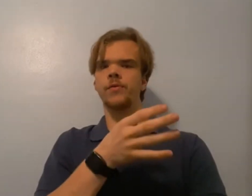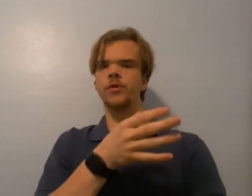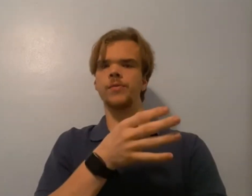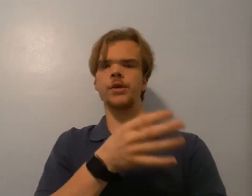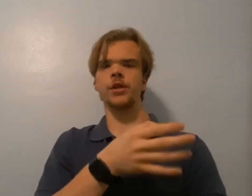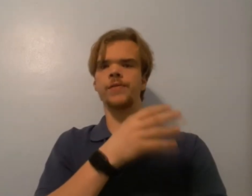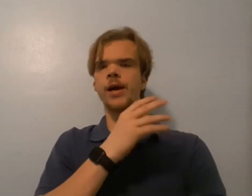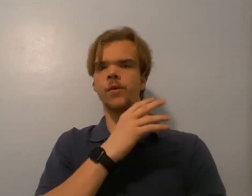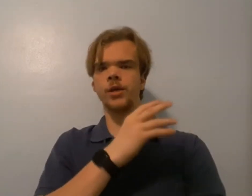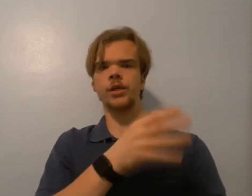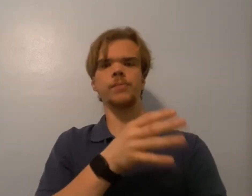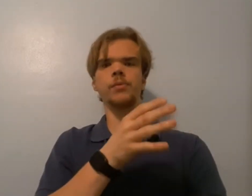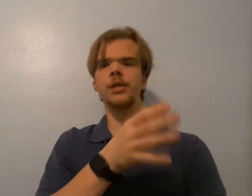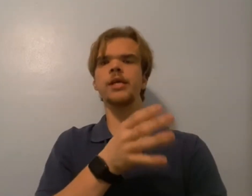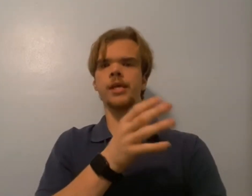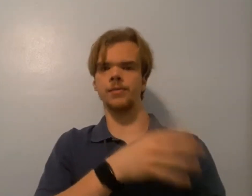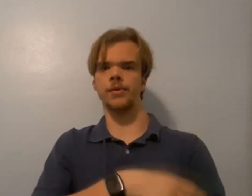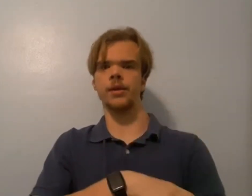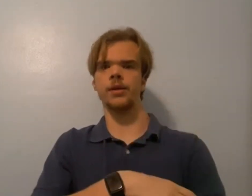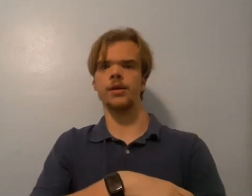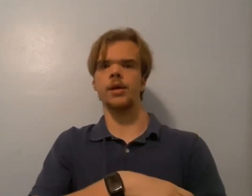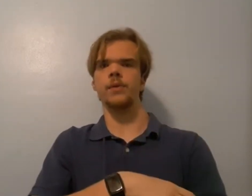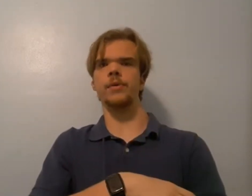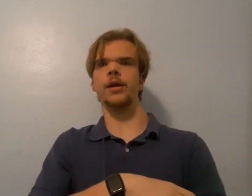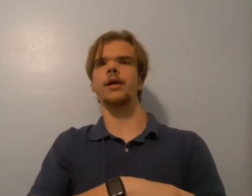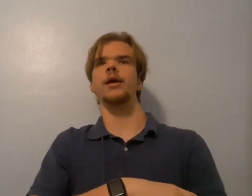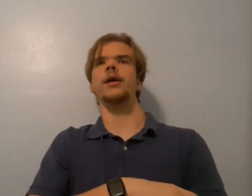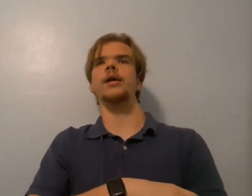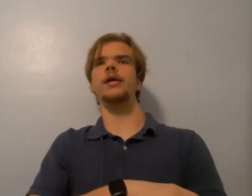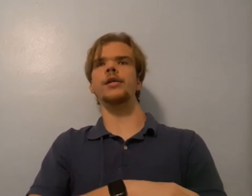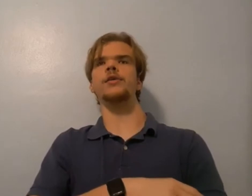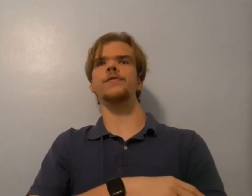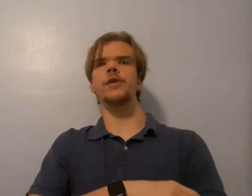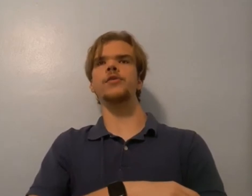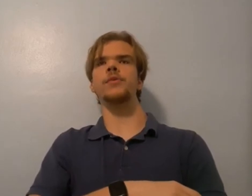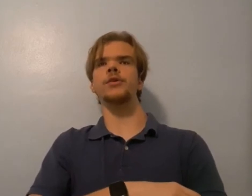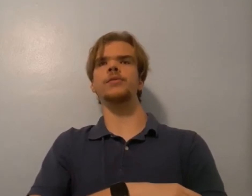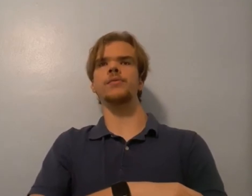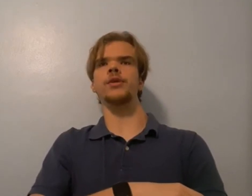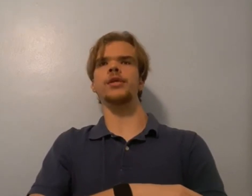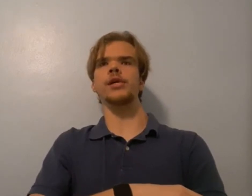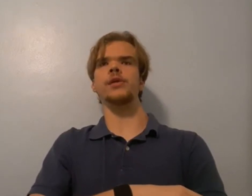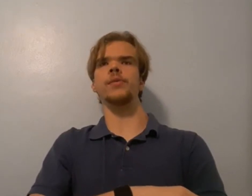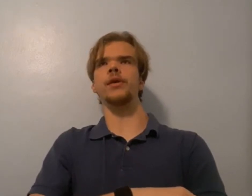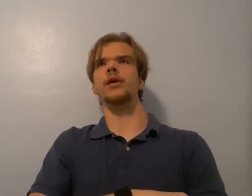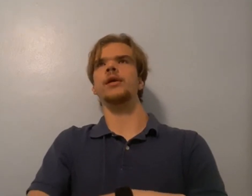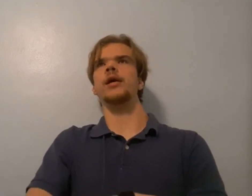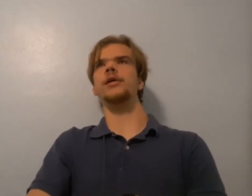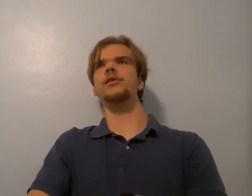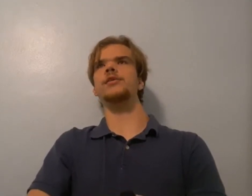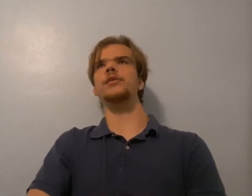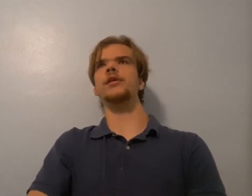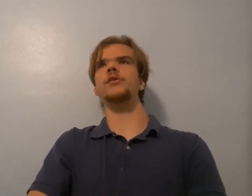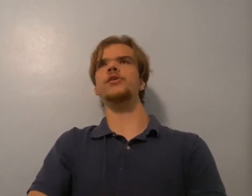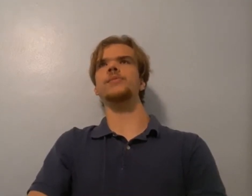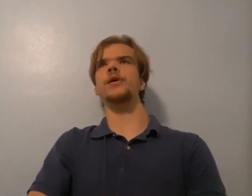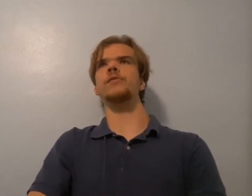before because of how incomplete it has been. But it is very much complete now, but I still think there's about,